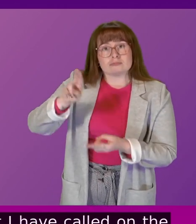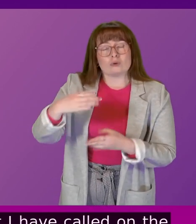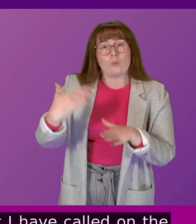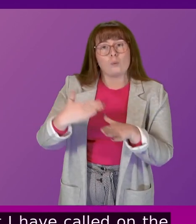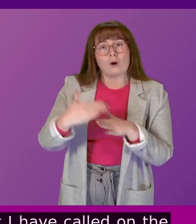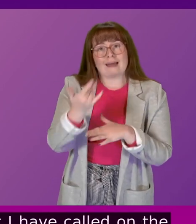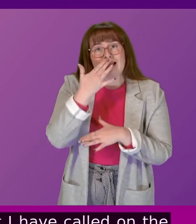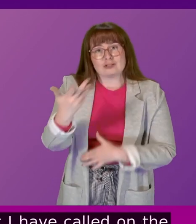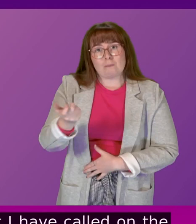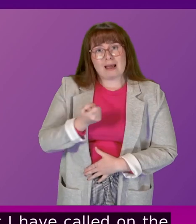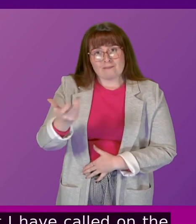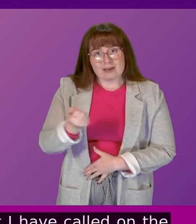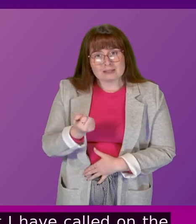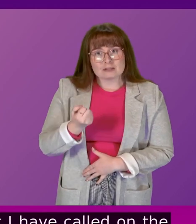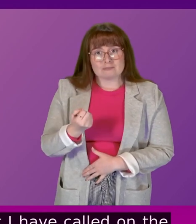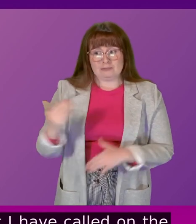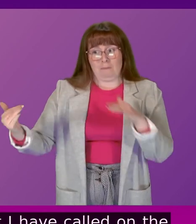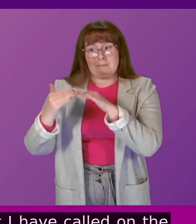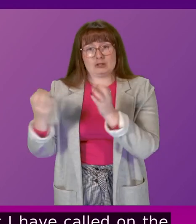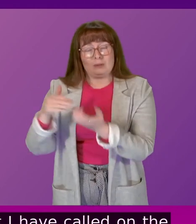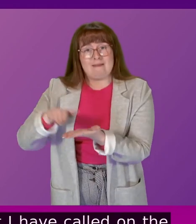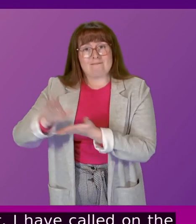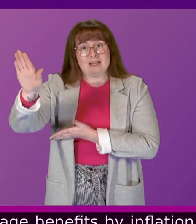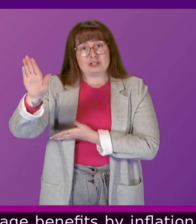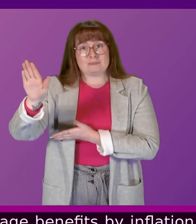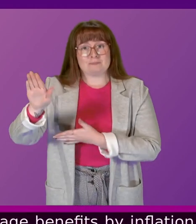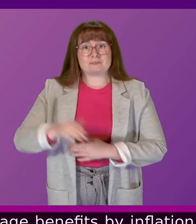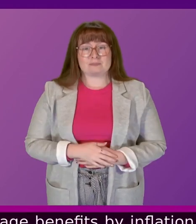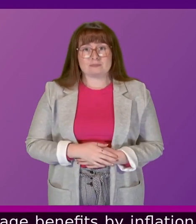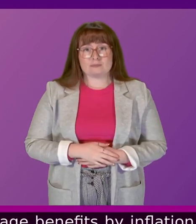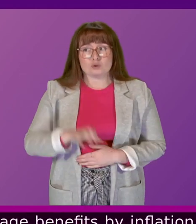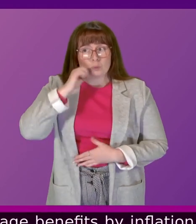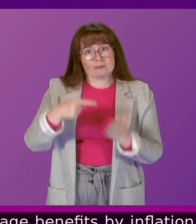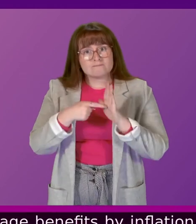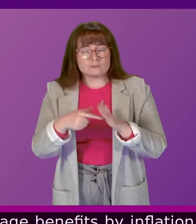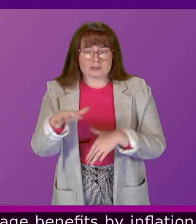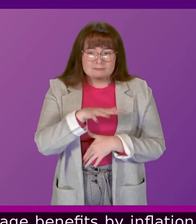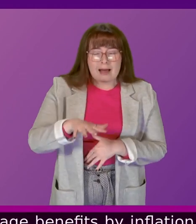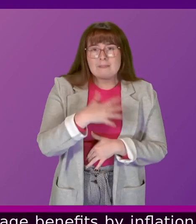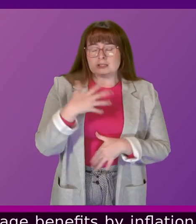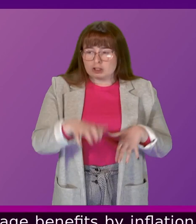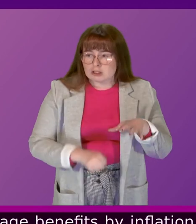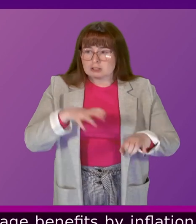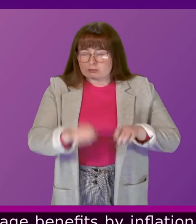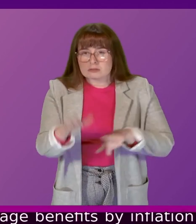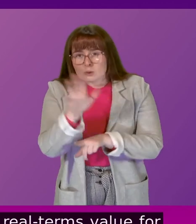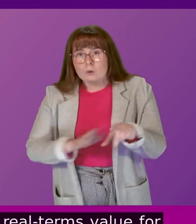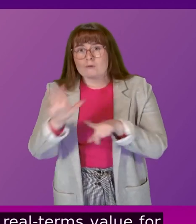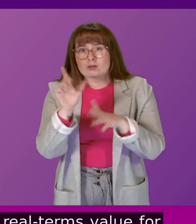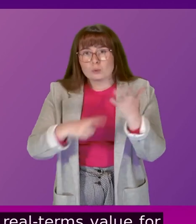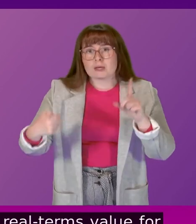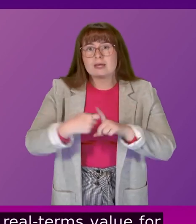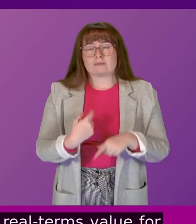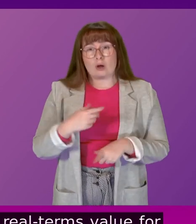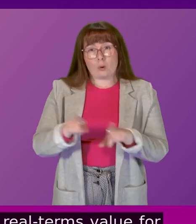by inflation to ensure that they retain their real terms value for struggling families across the UK. I